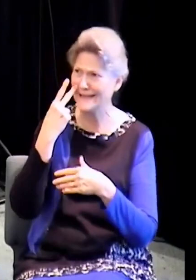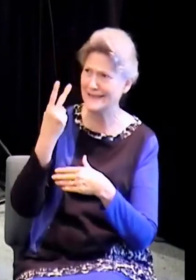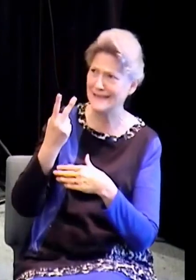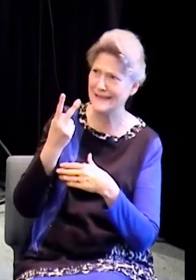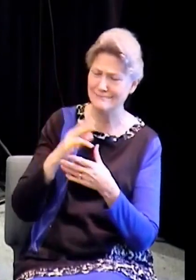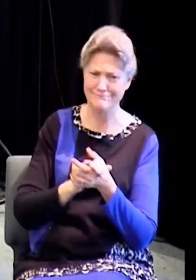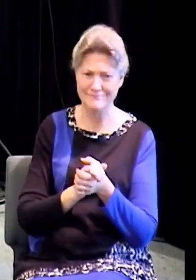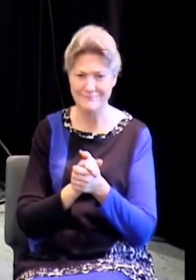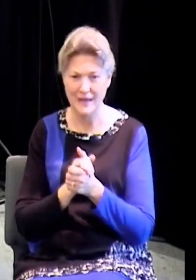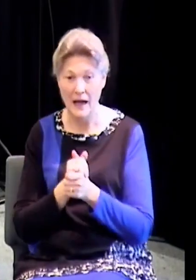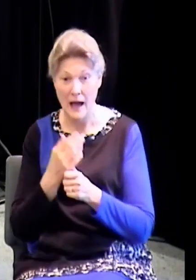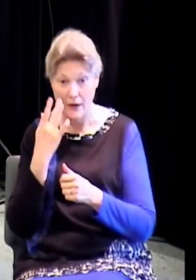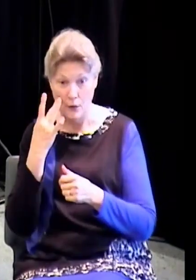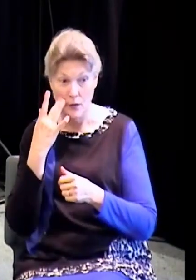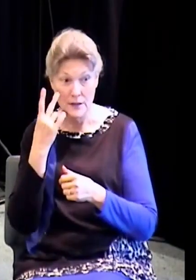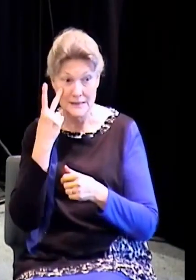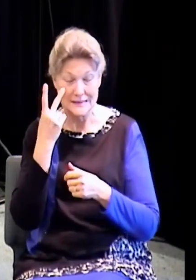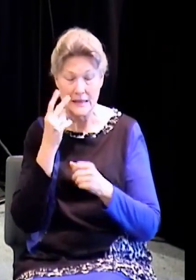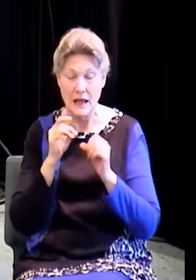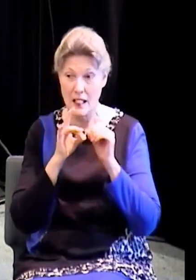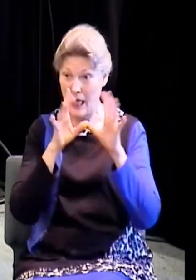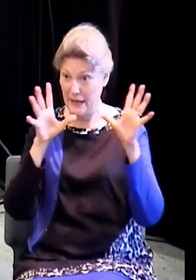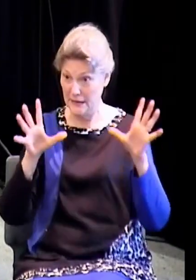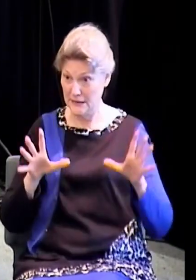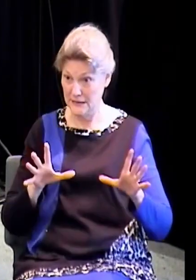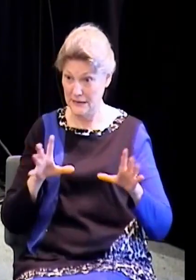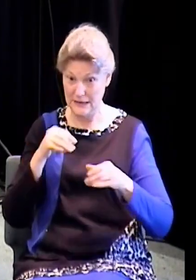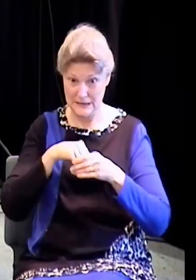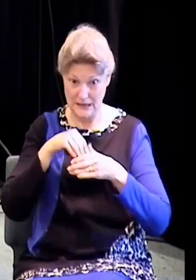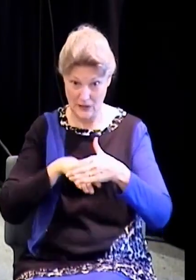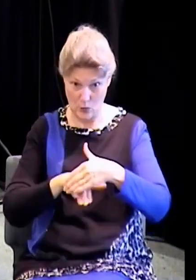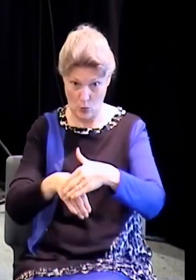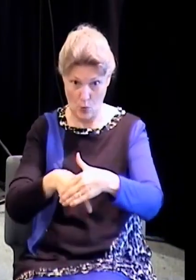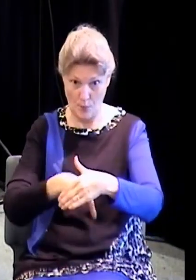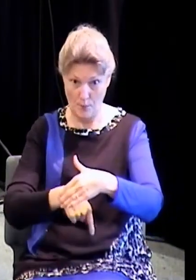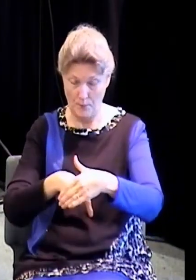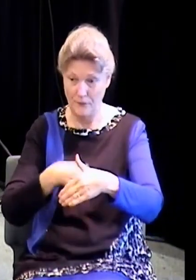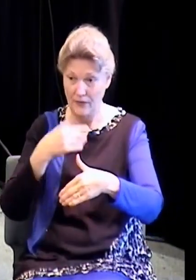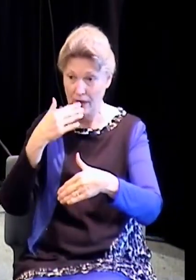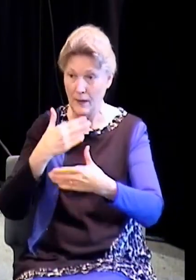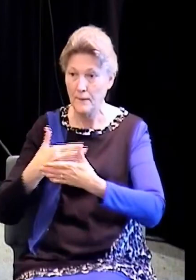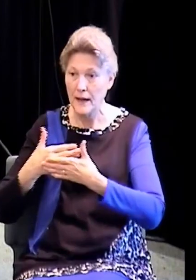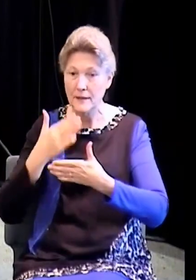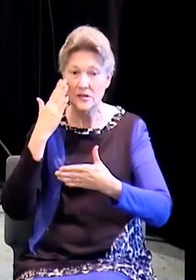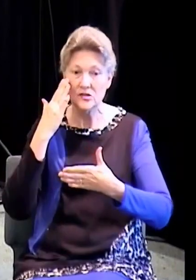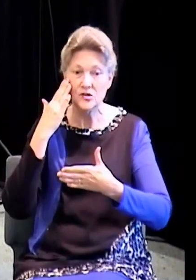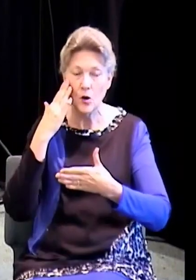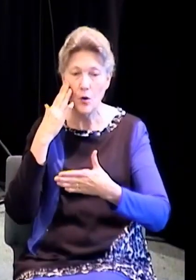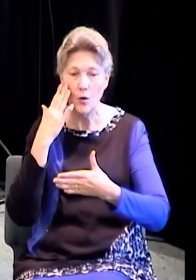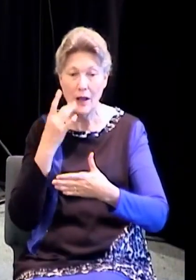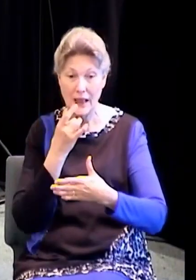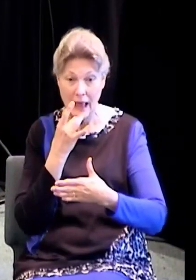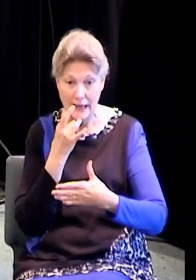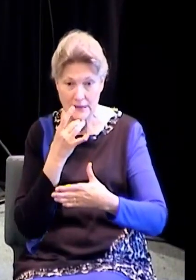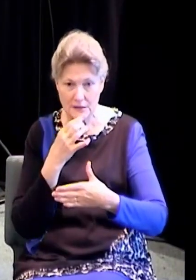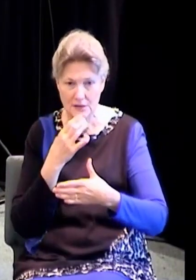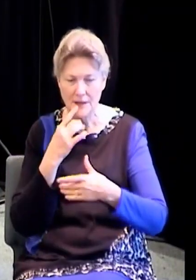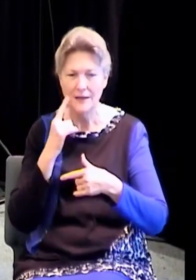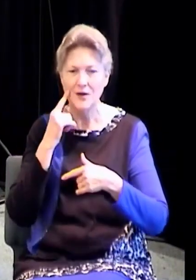lot. I know you can see light when you're inside the womb, only because we would put the flashlight on the belly, and the baby would